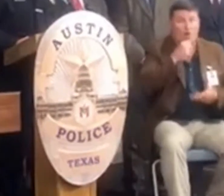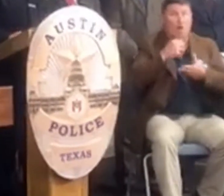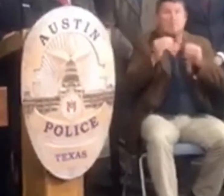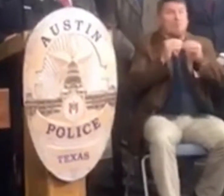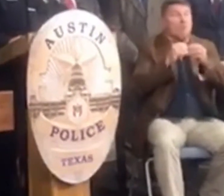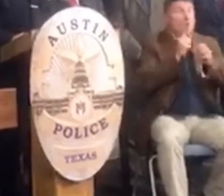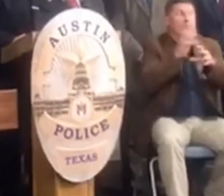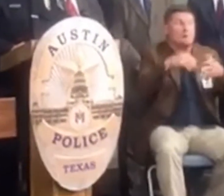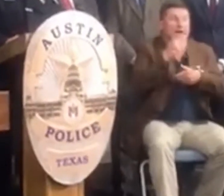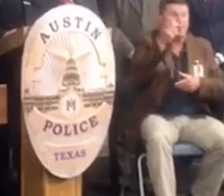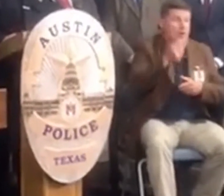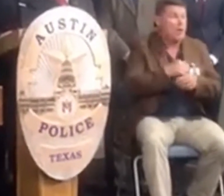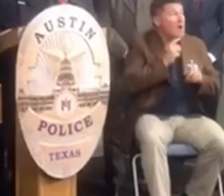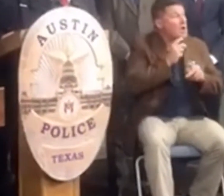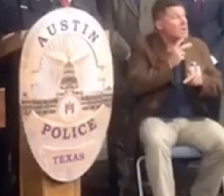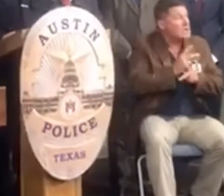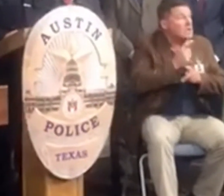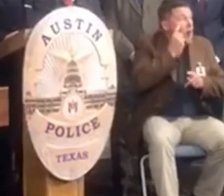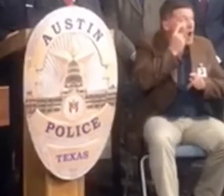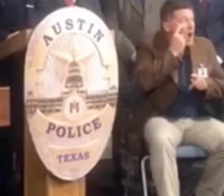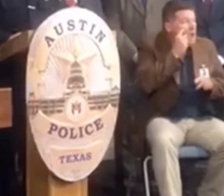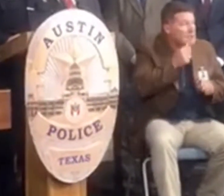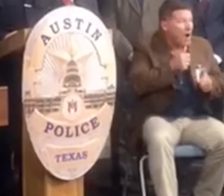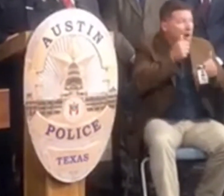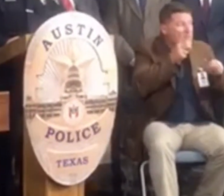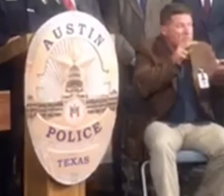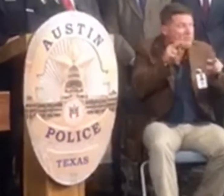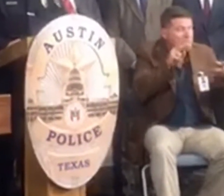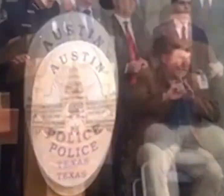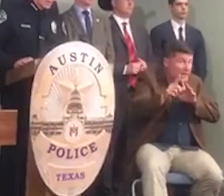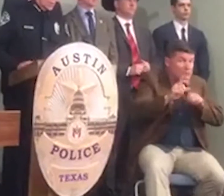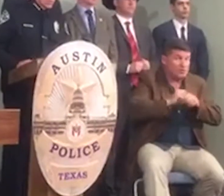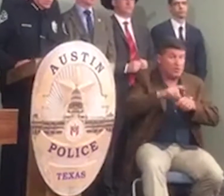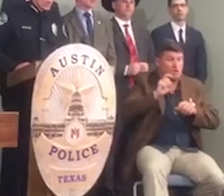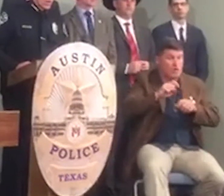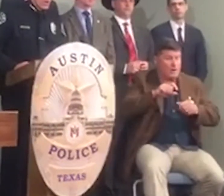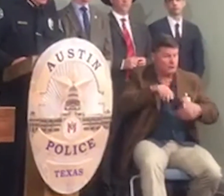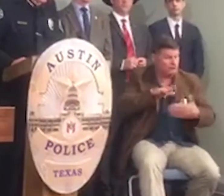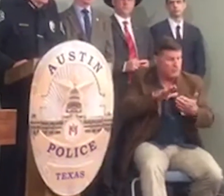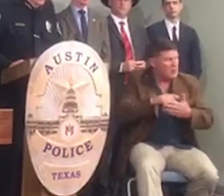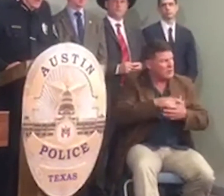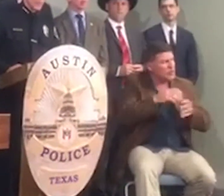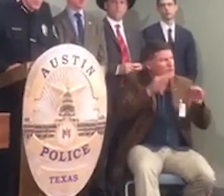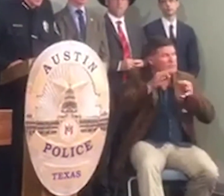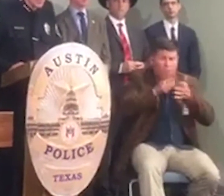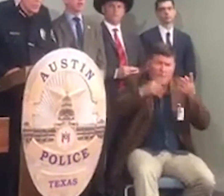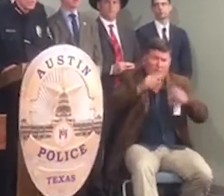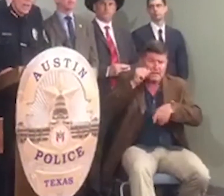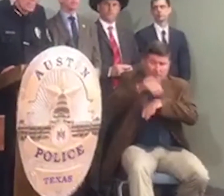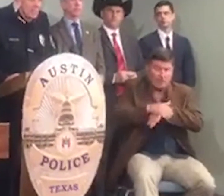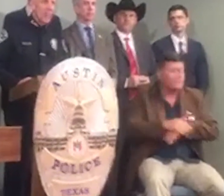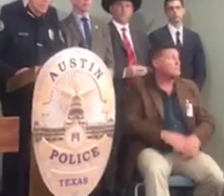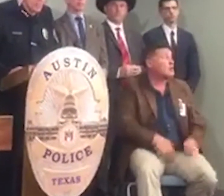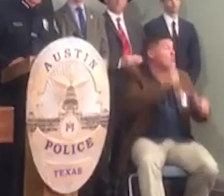aware. We do want to remain vigilant but we have accounted for the devices that we have known about. Our goal throughout this was to put a stop to the